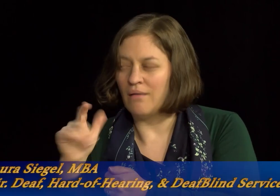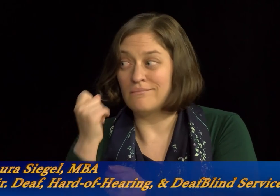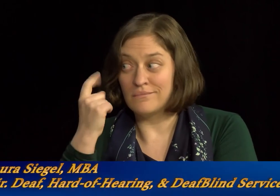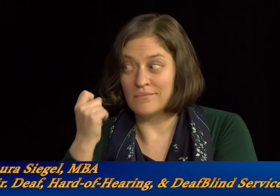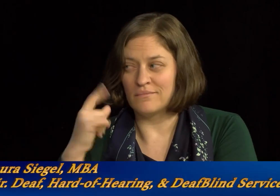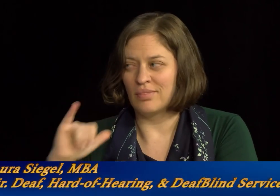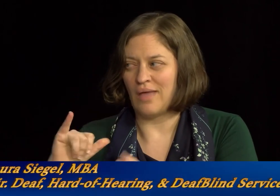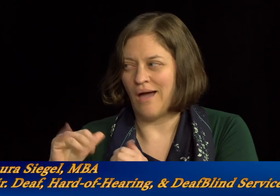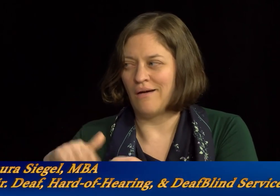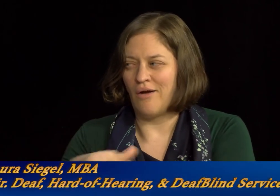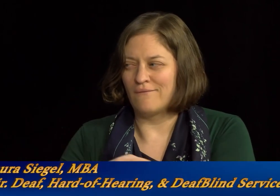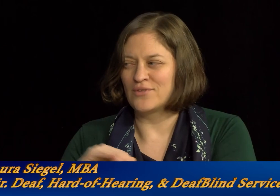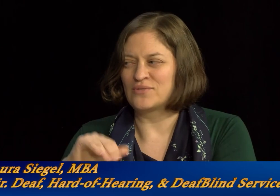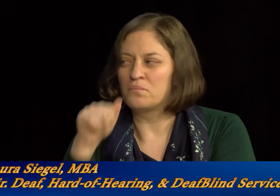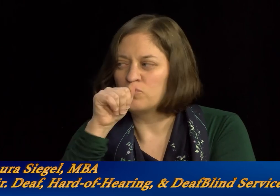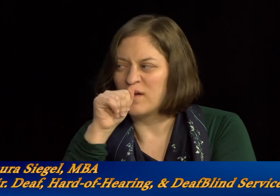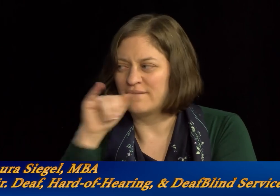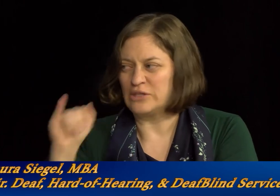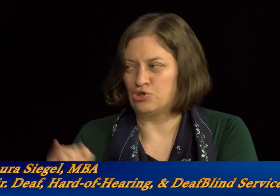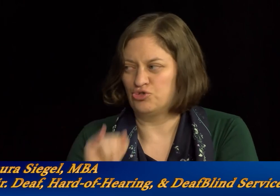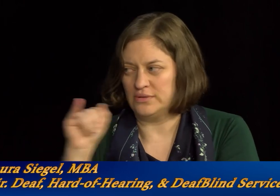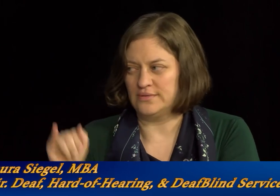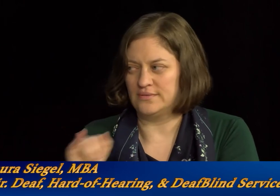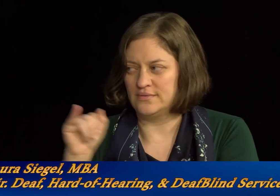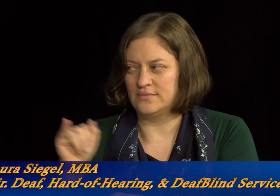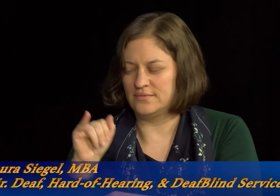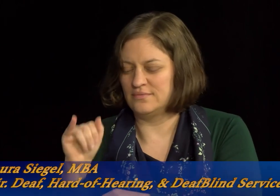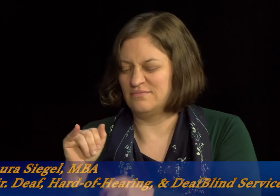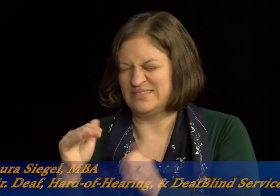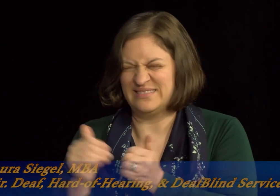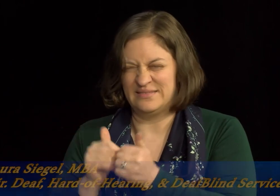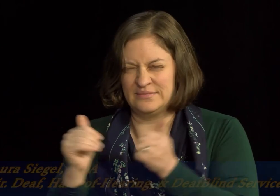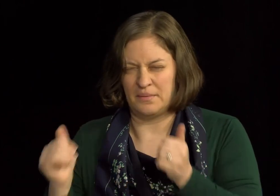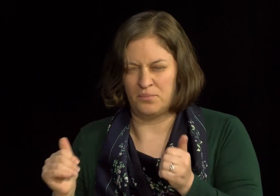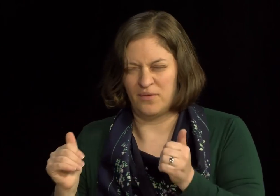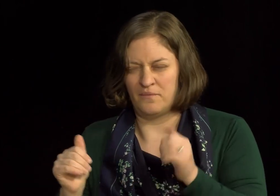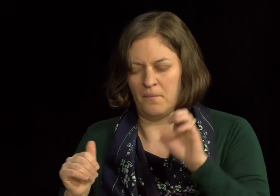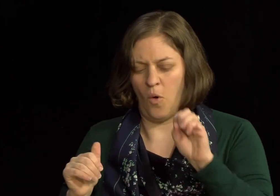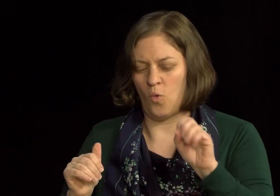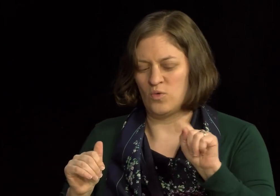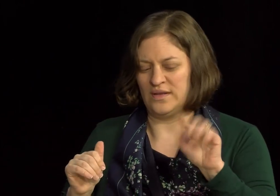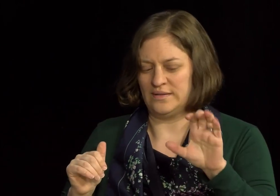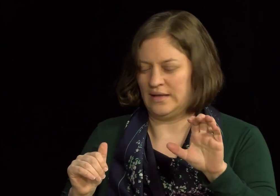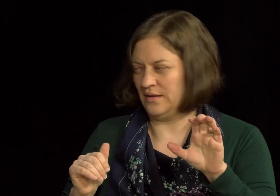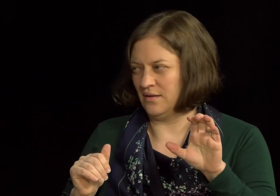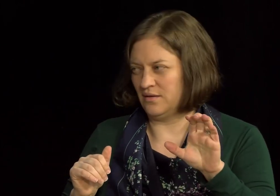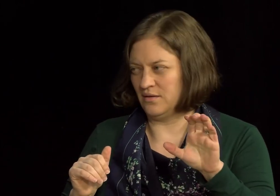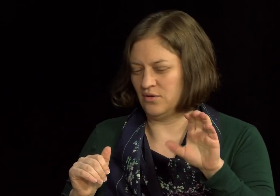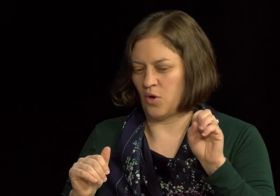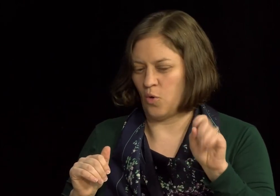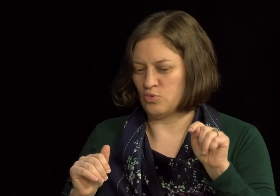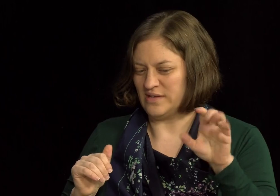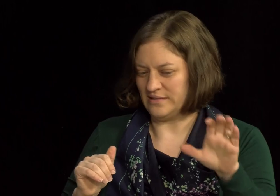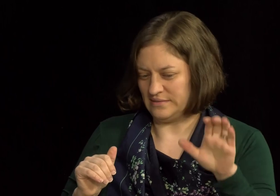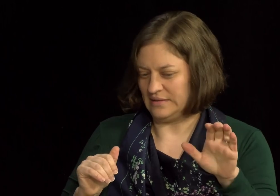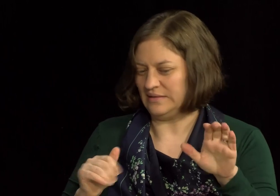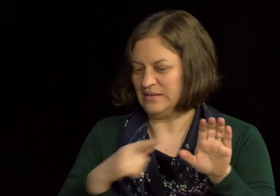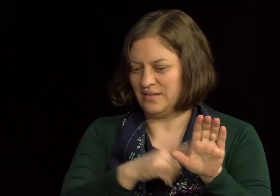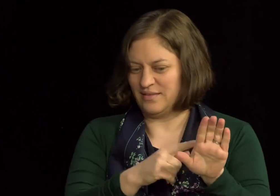aid bill that covered private insurance, which is separate from over-the-counter purchases,